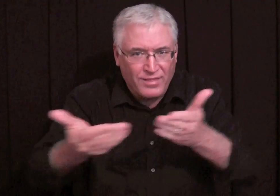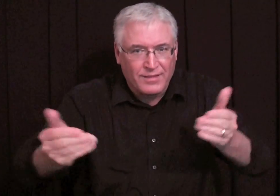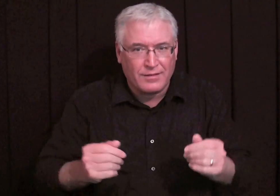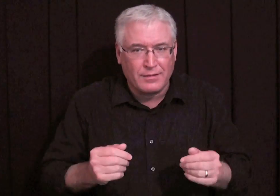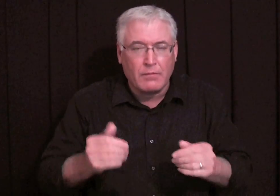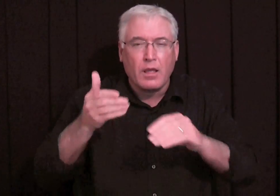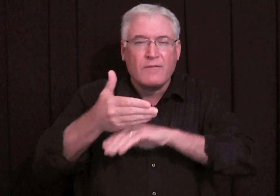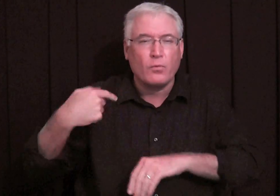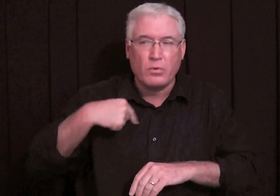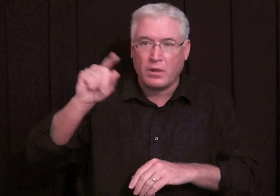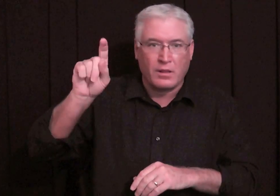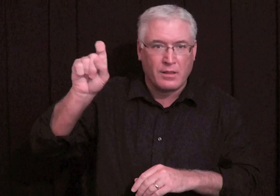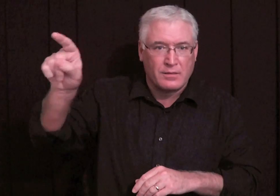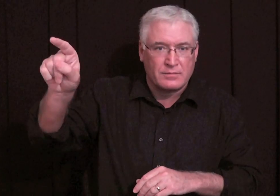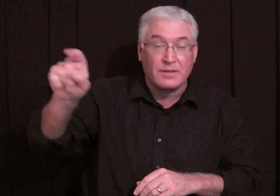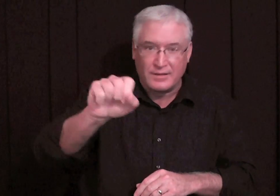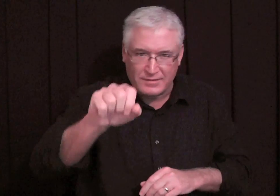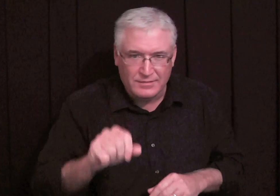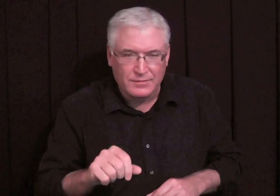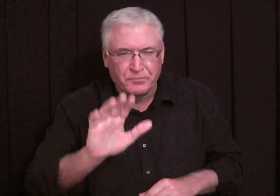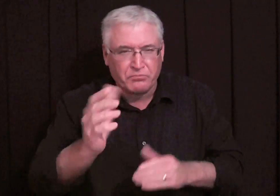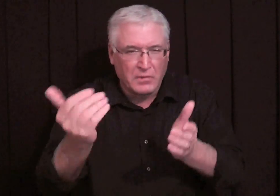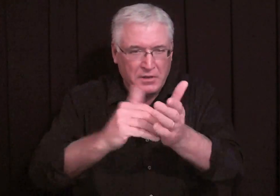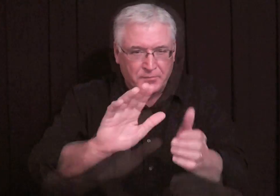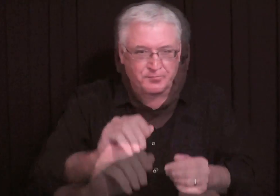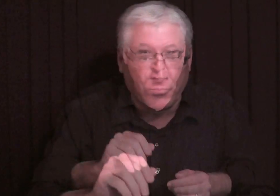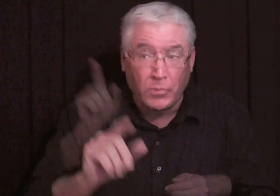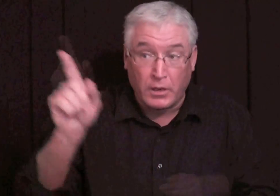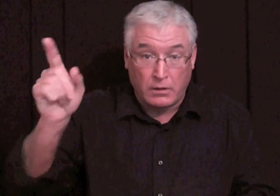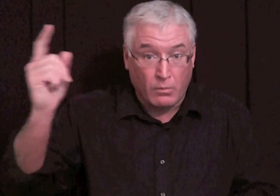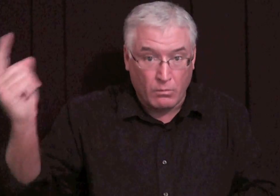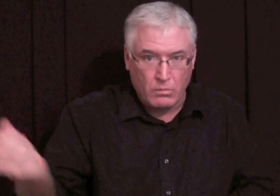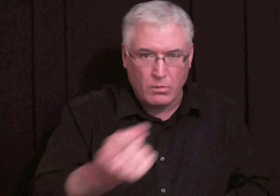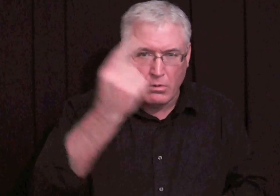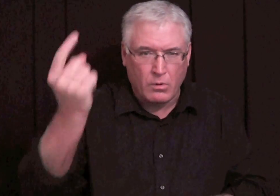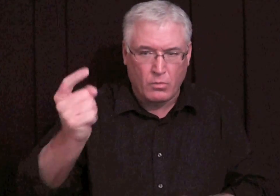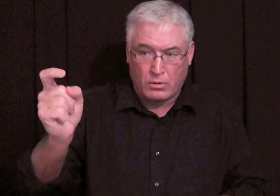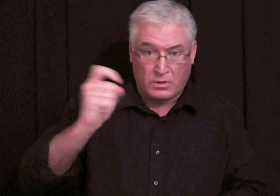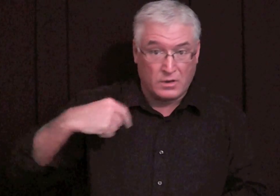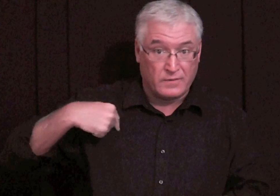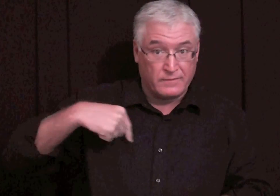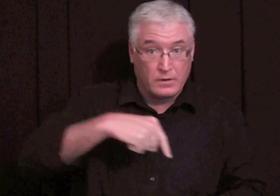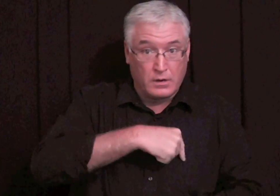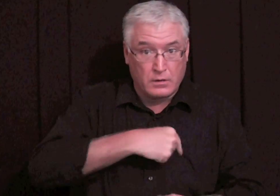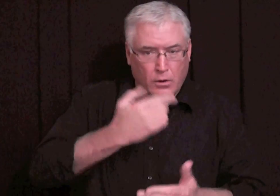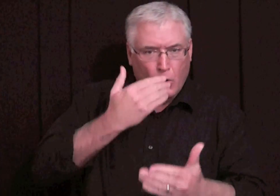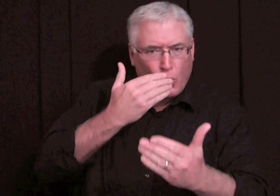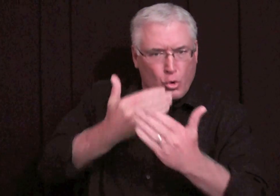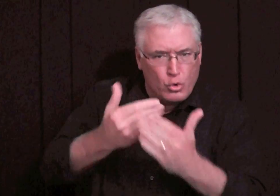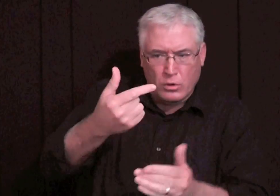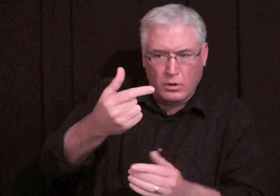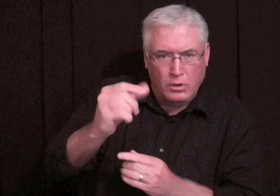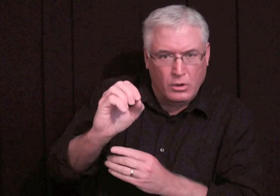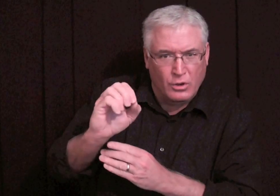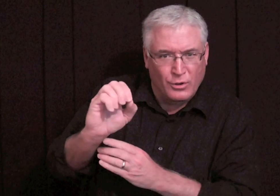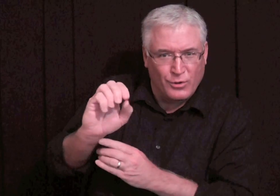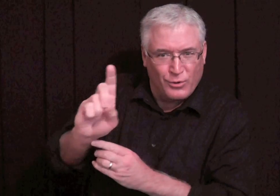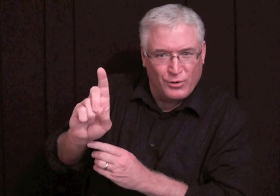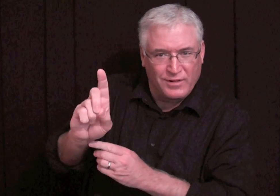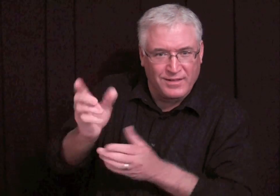mean that God will always give us good things. All we need to do is ask. All of God's gifts to us are